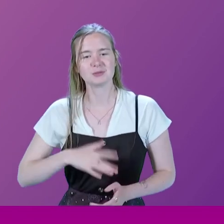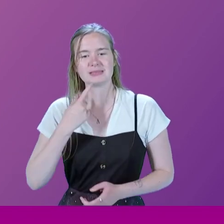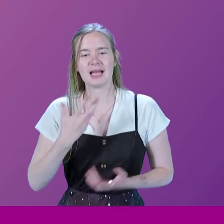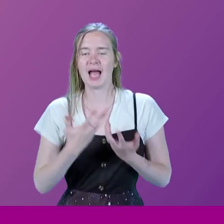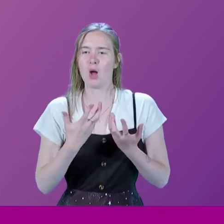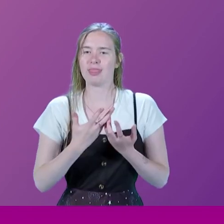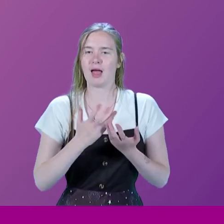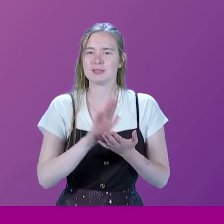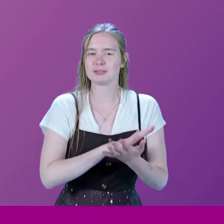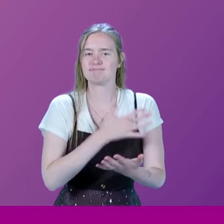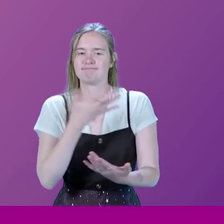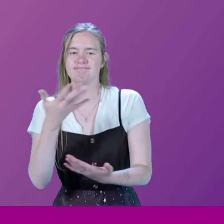you how I see that translating.